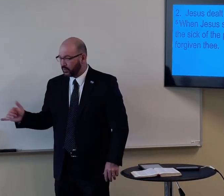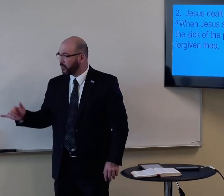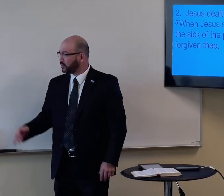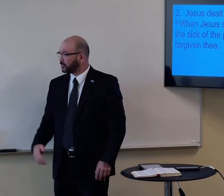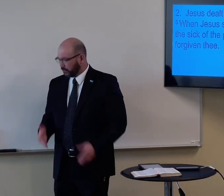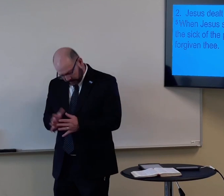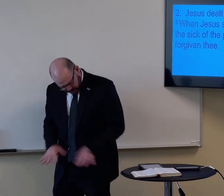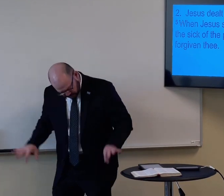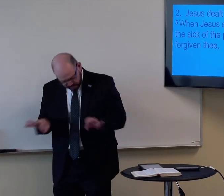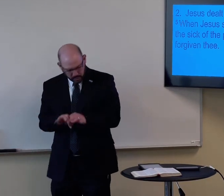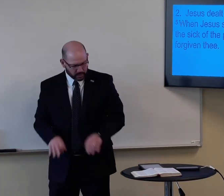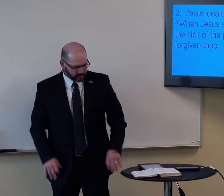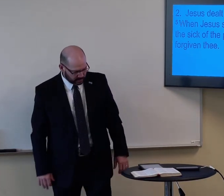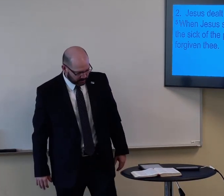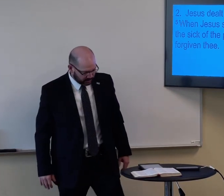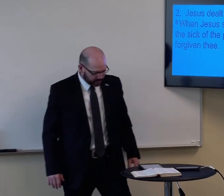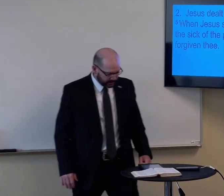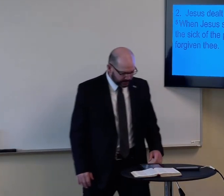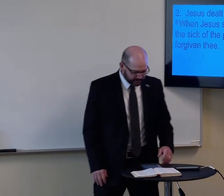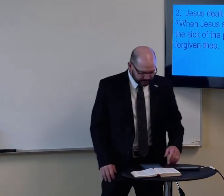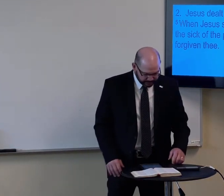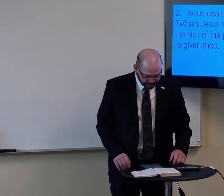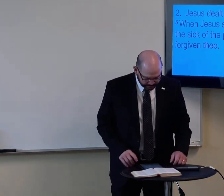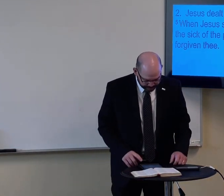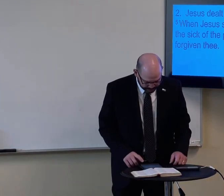Are you caring for their soul as well? It's so important.